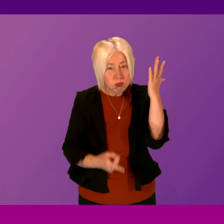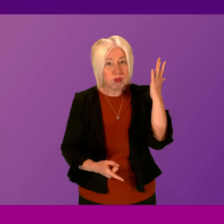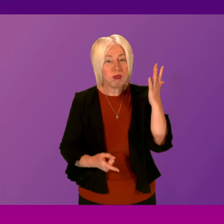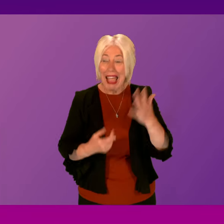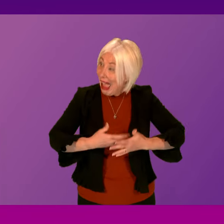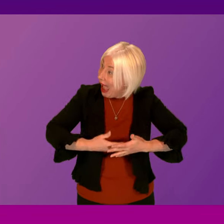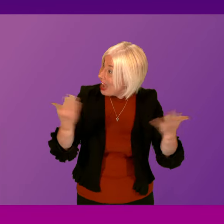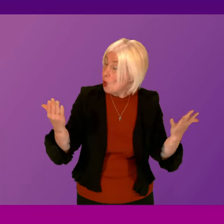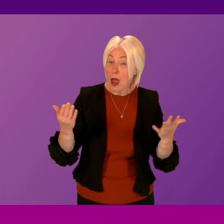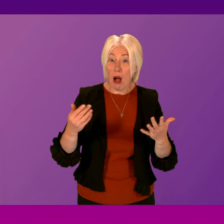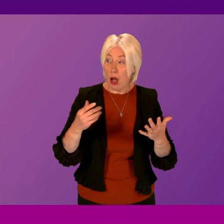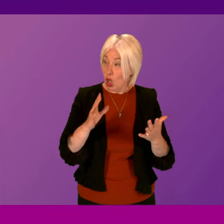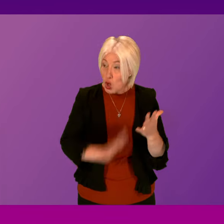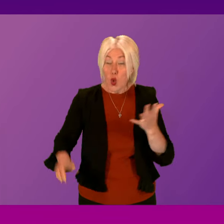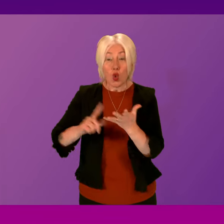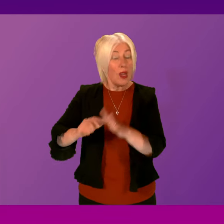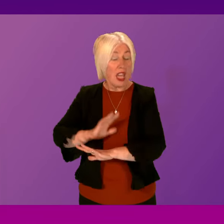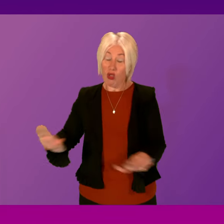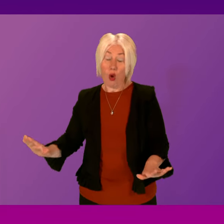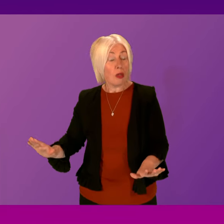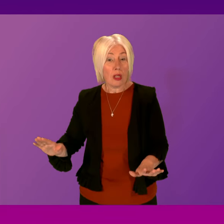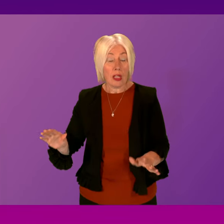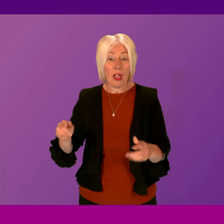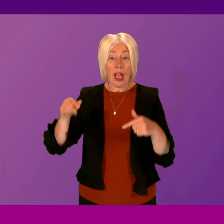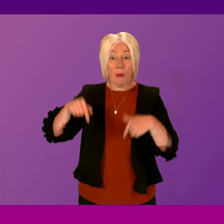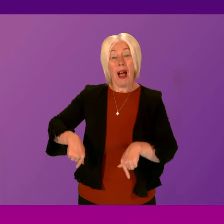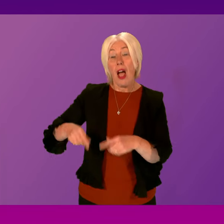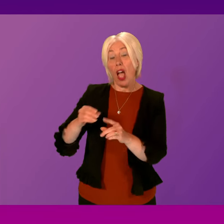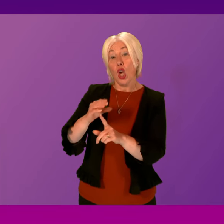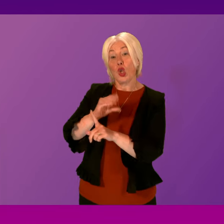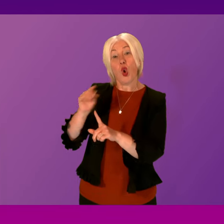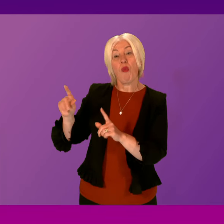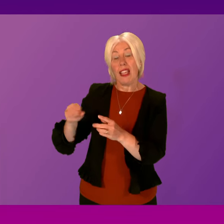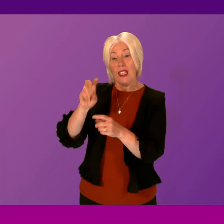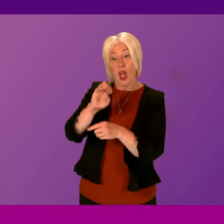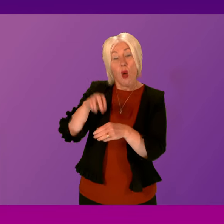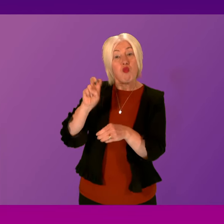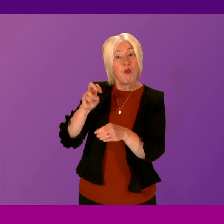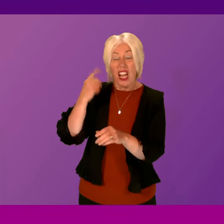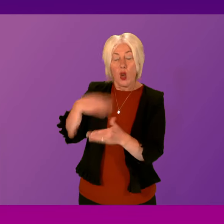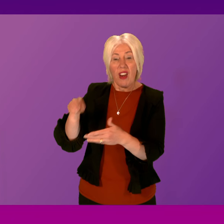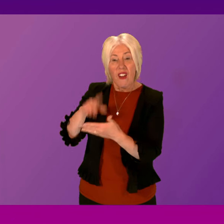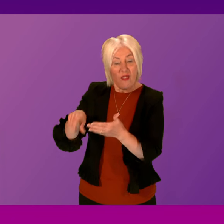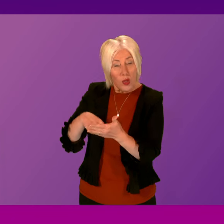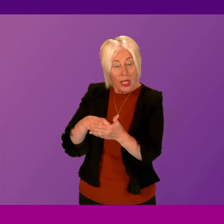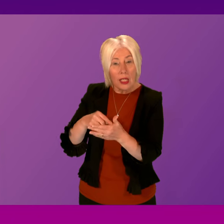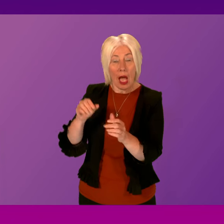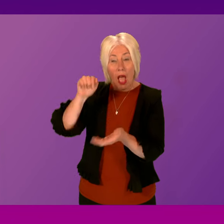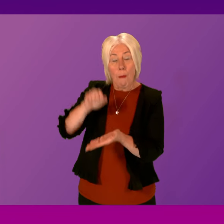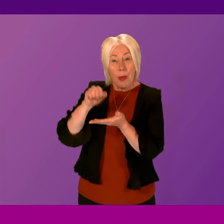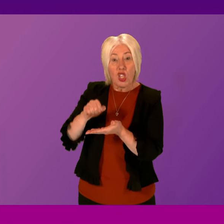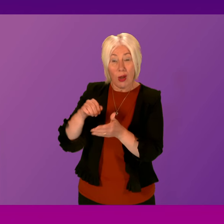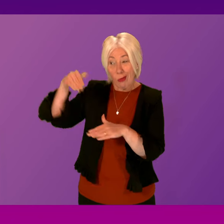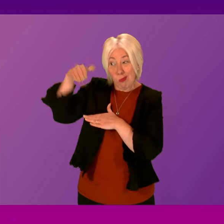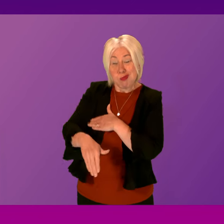anywhere in the UK. And under the Tories, you get a Brexit we didn't vote for. You get a mini budget that tanked the economy. You get a